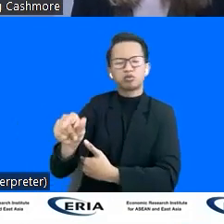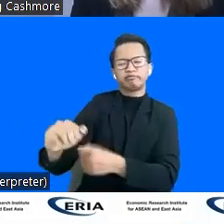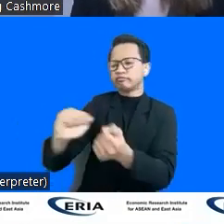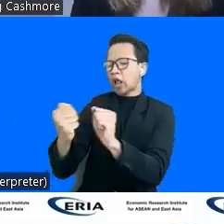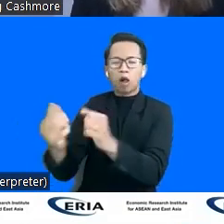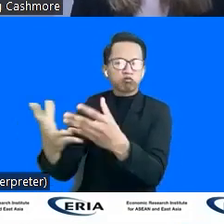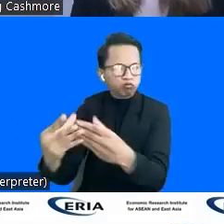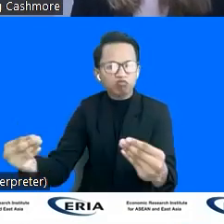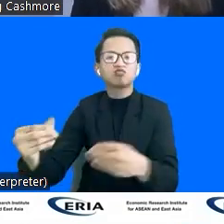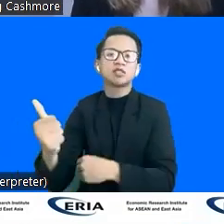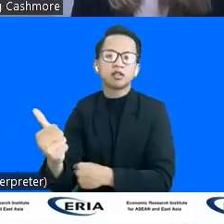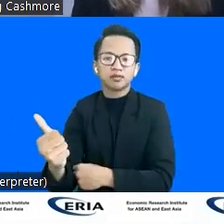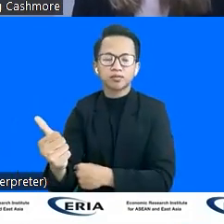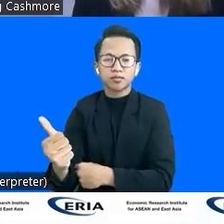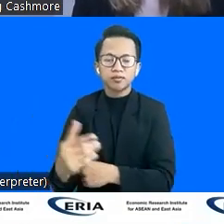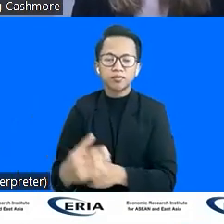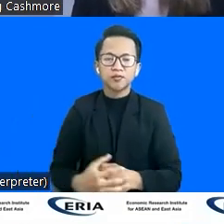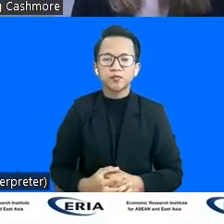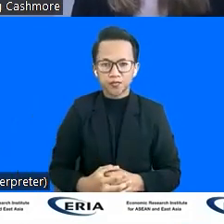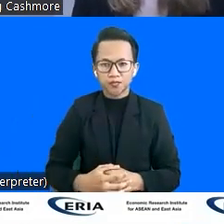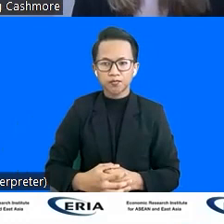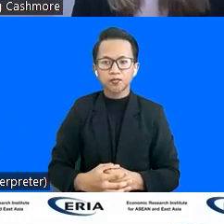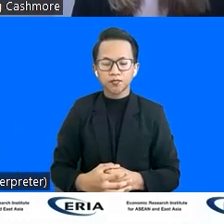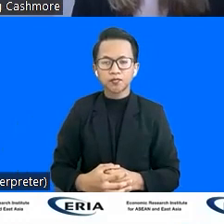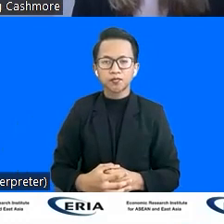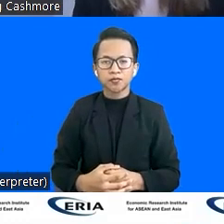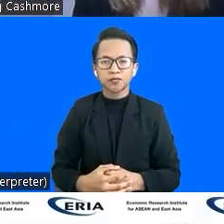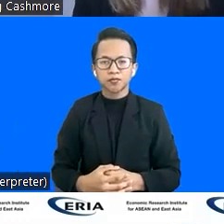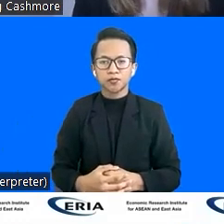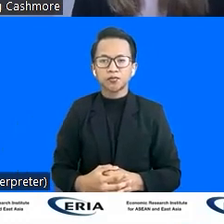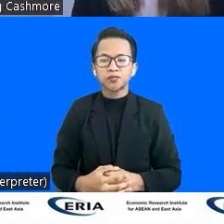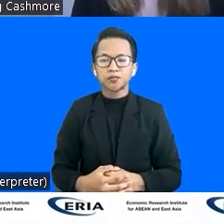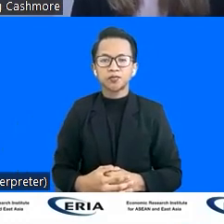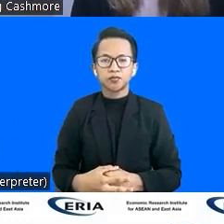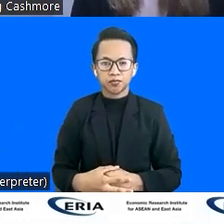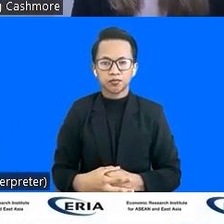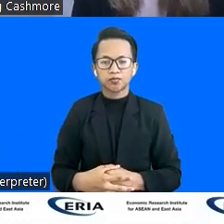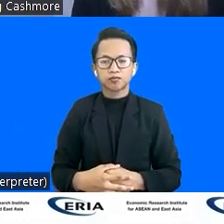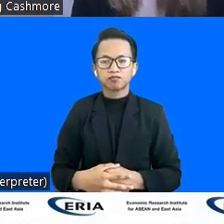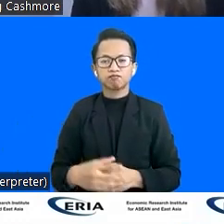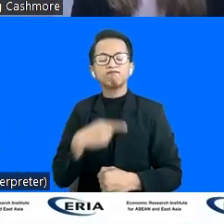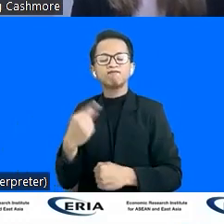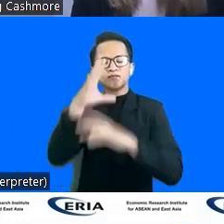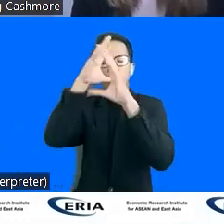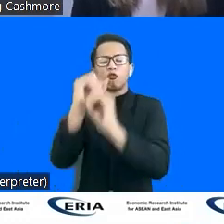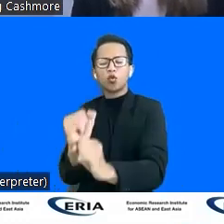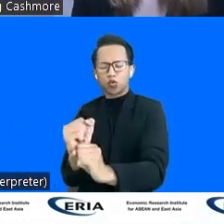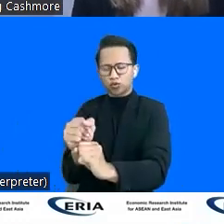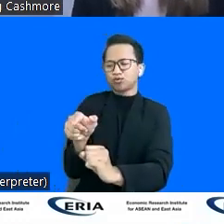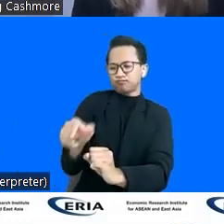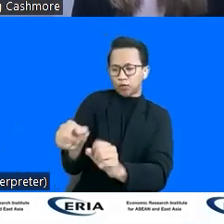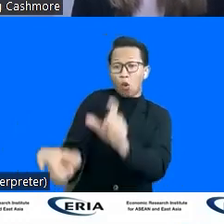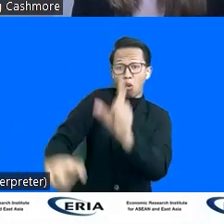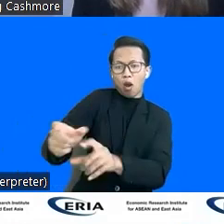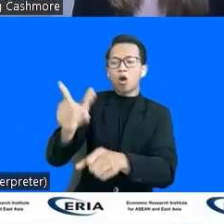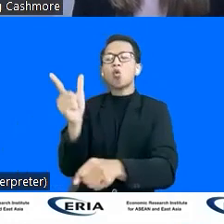And it's interesting that we have Nilesh here today from Akedosia because they're focused on upskilling and empowering teachers with the skills